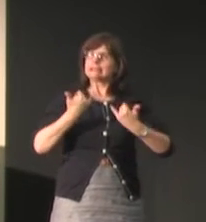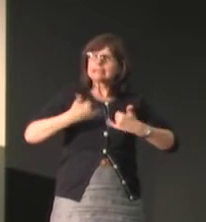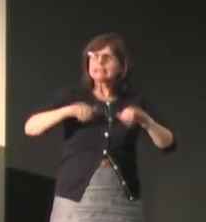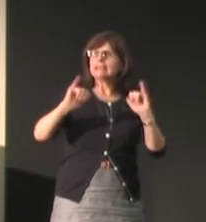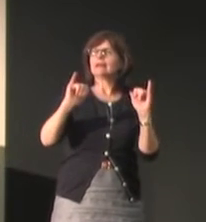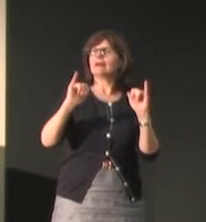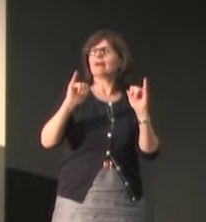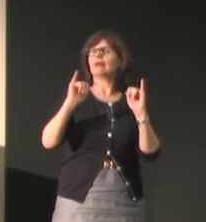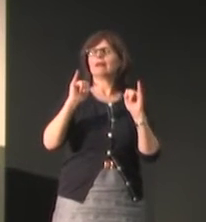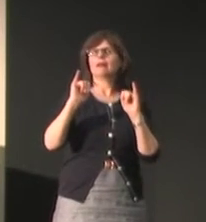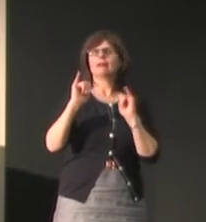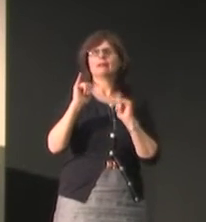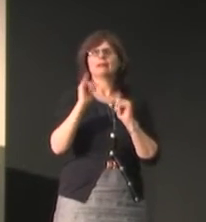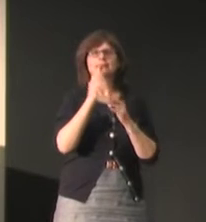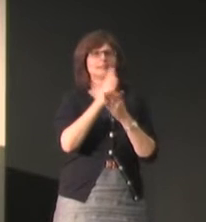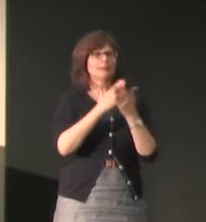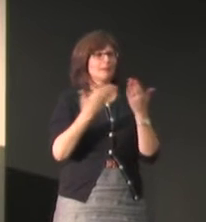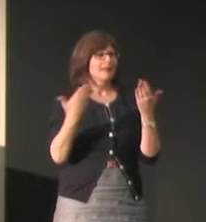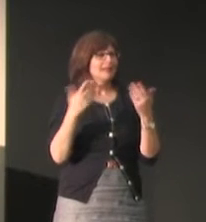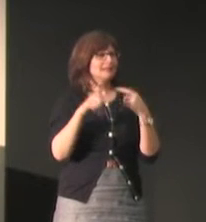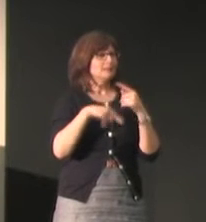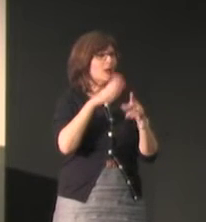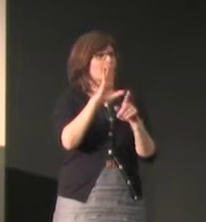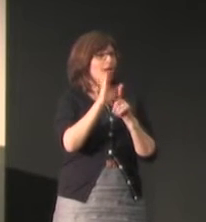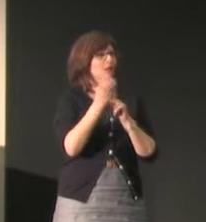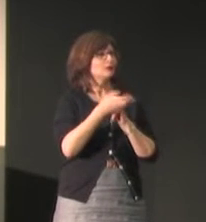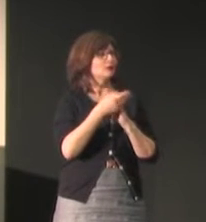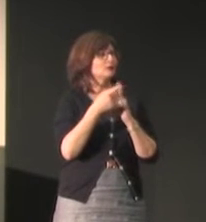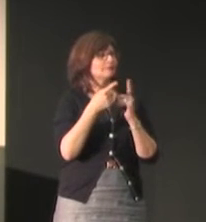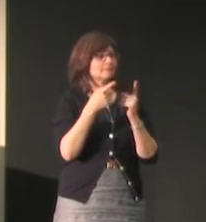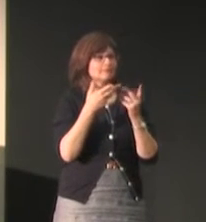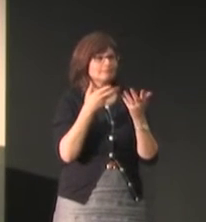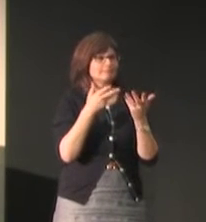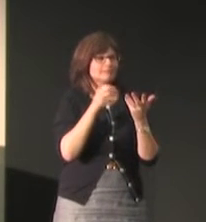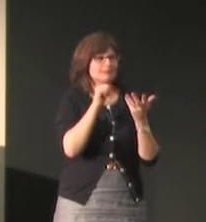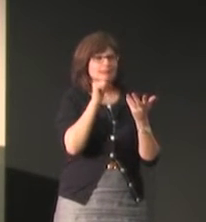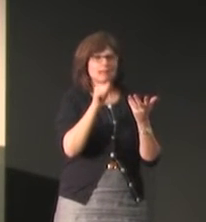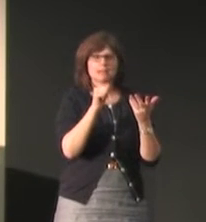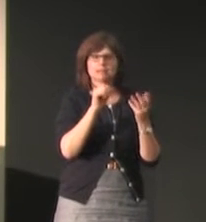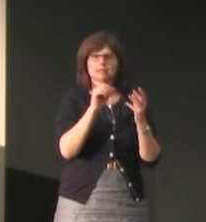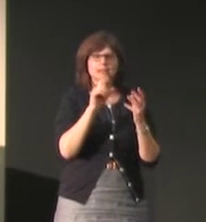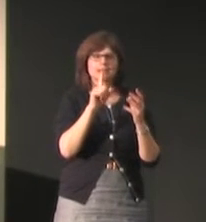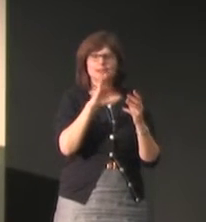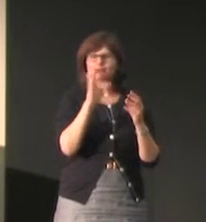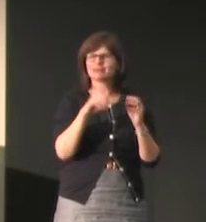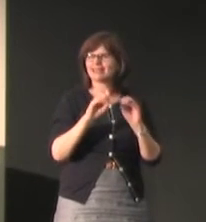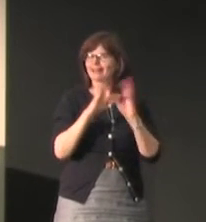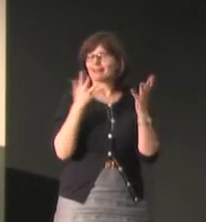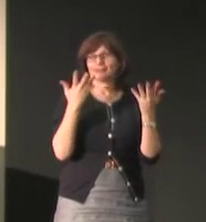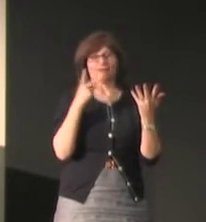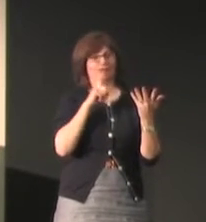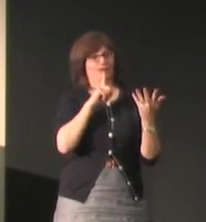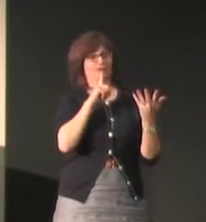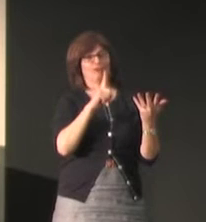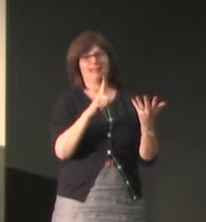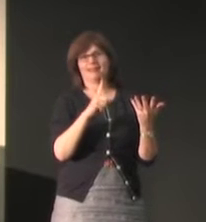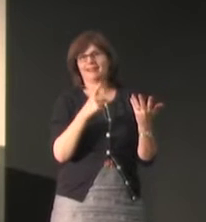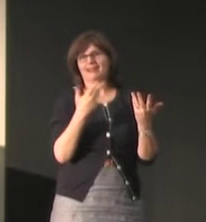I wanted to move slowly and cautiously but still some things about their culture that are not clear to me